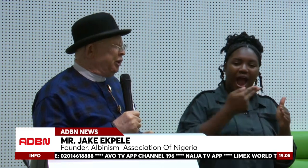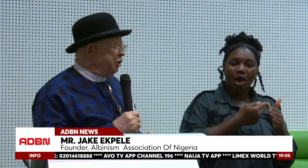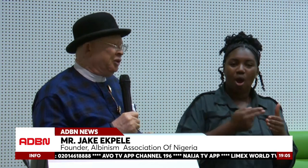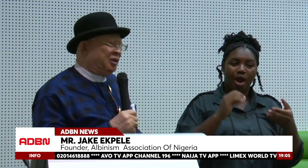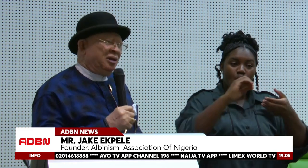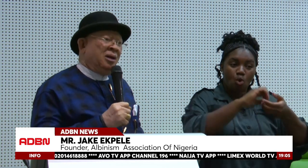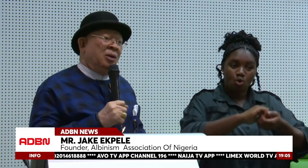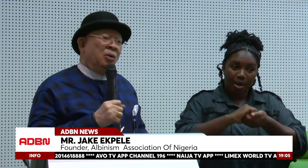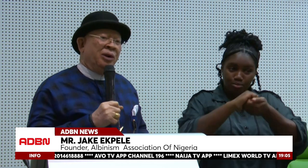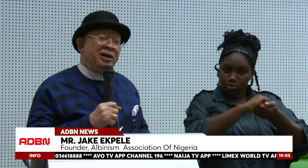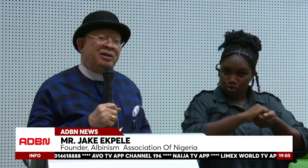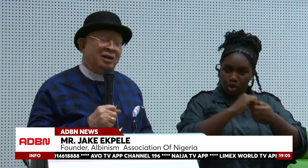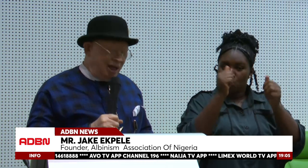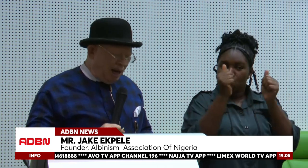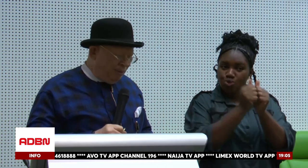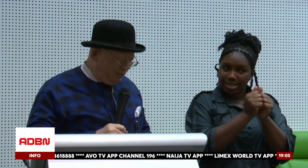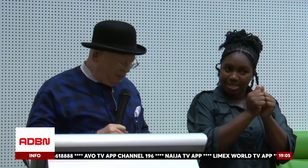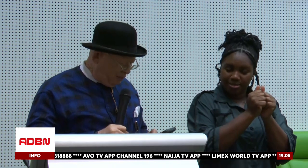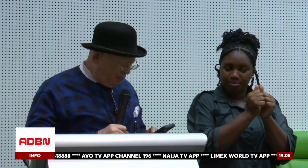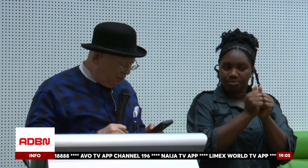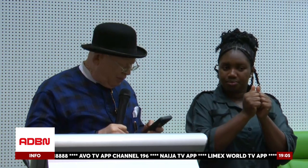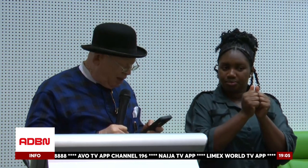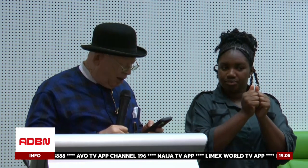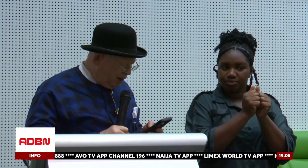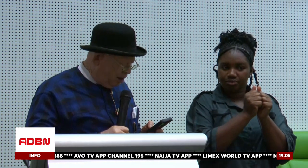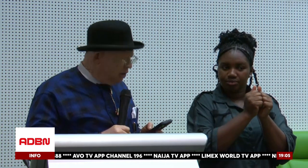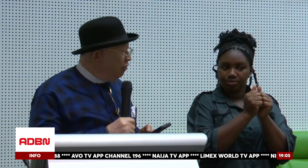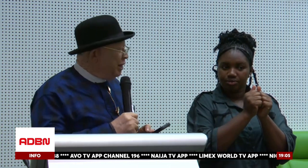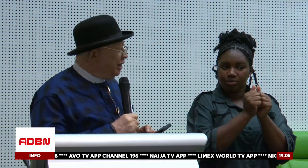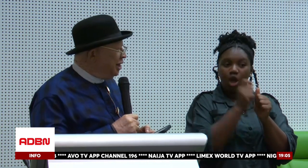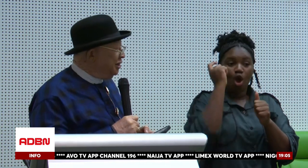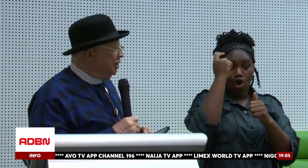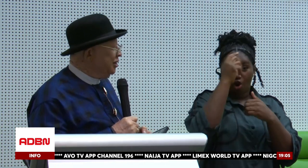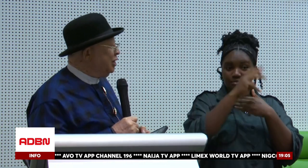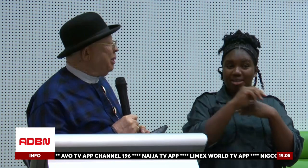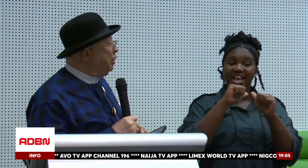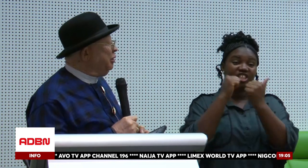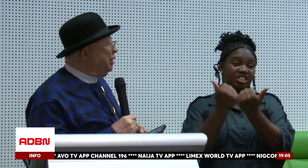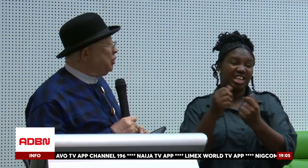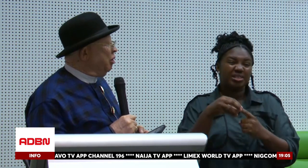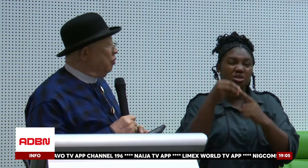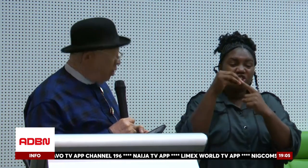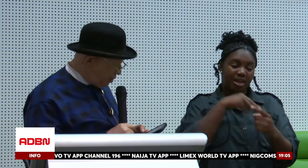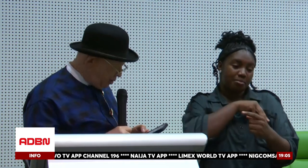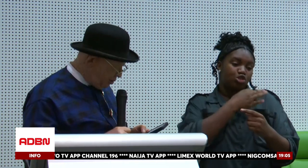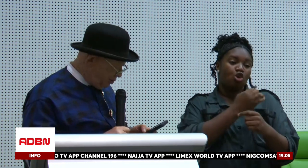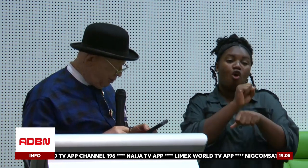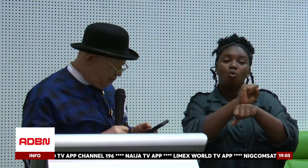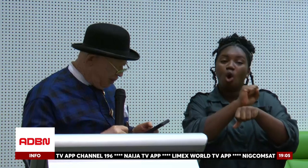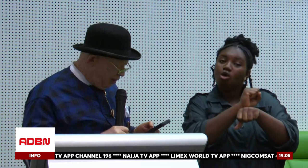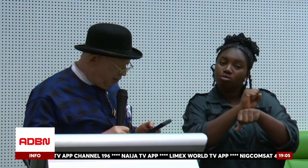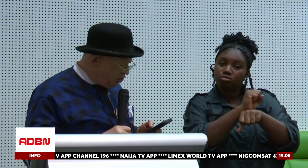collaborations with government agencies, especially Ministry of Works.